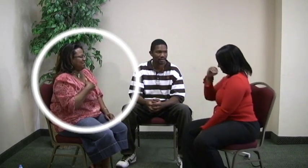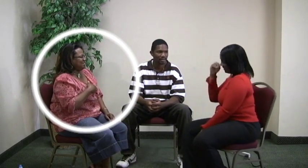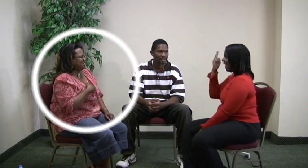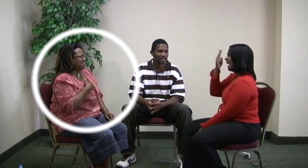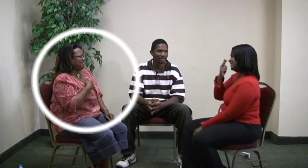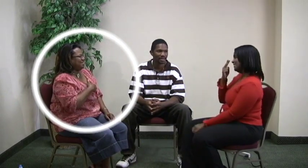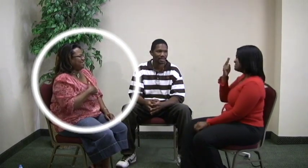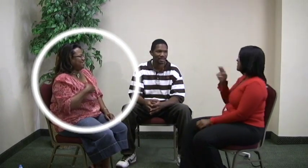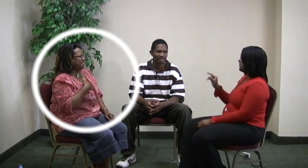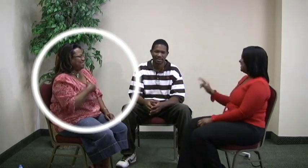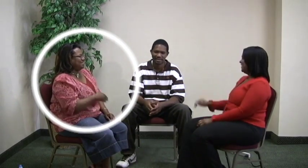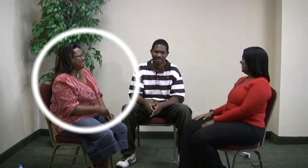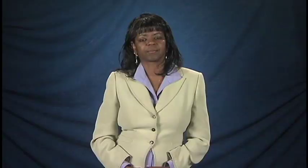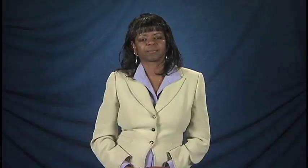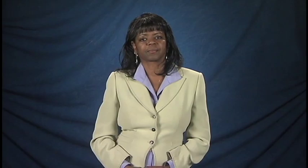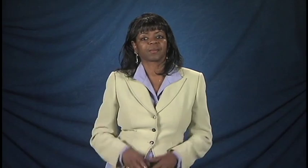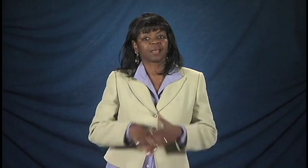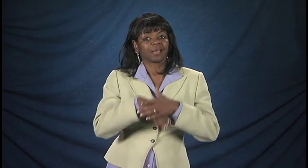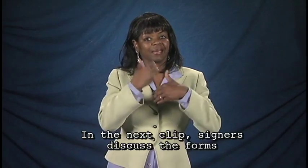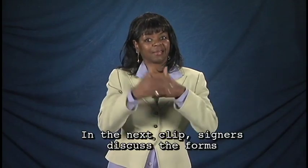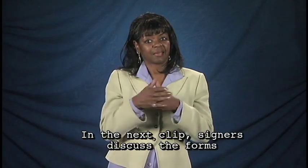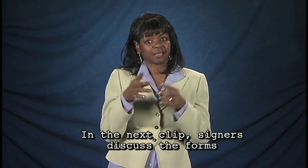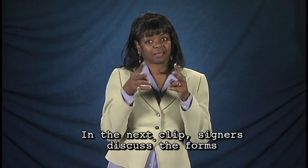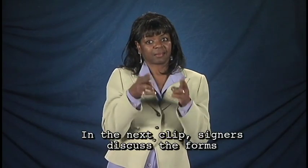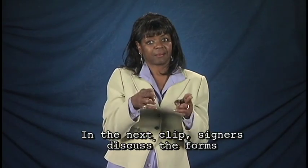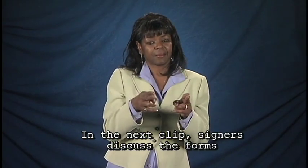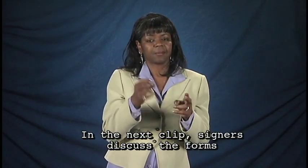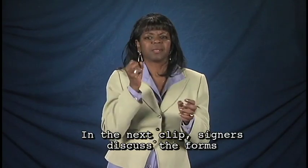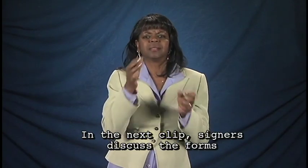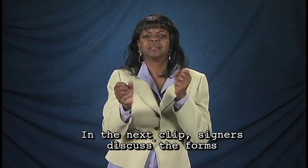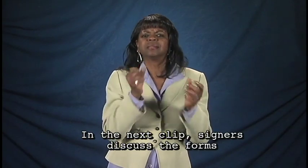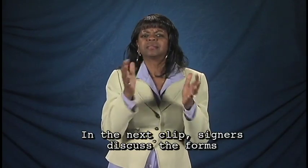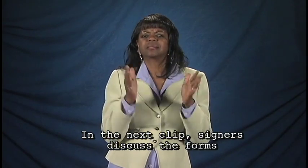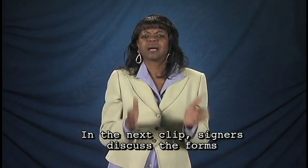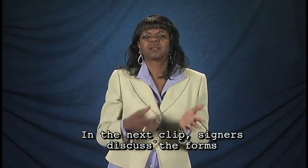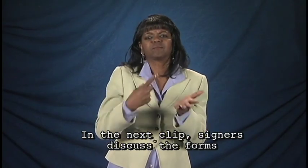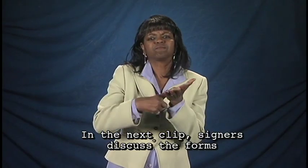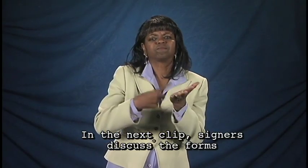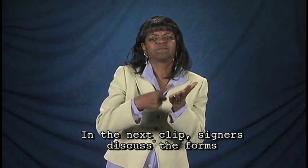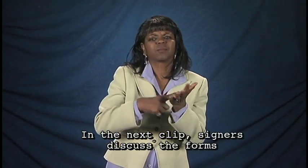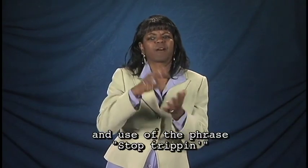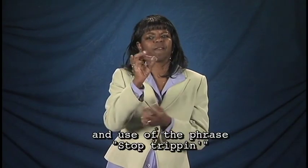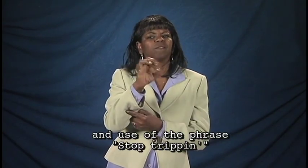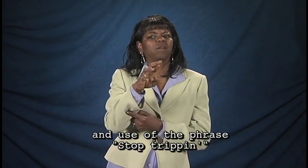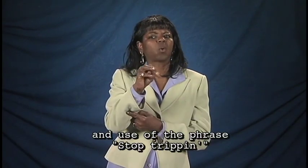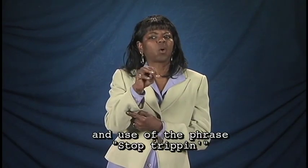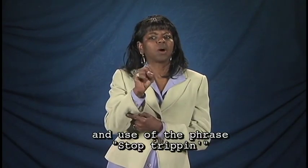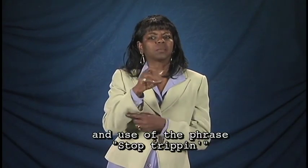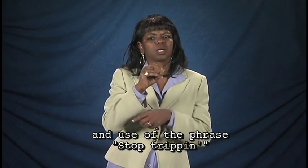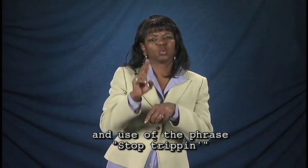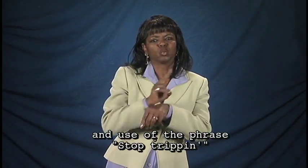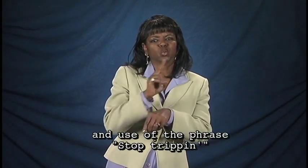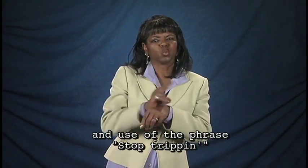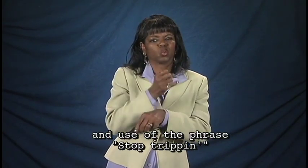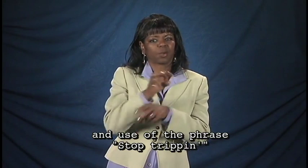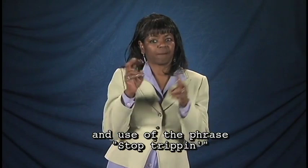In the next clip, signers discuss the forms and use of the phrase,